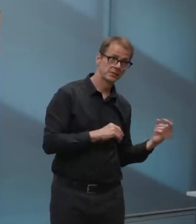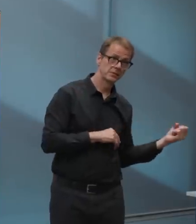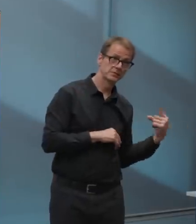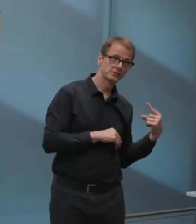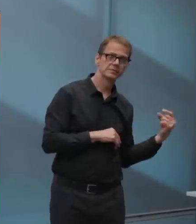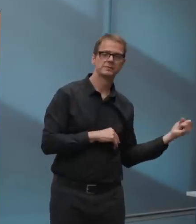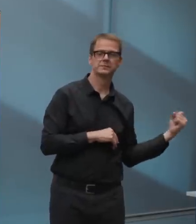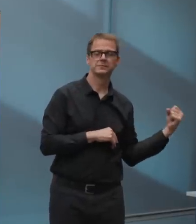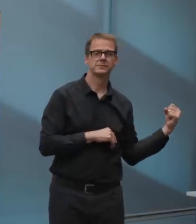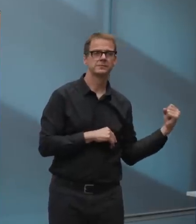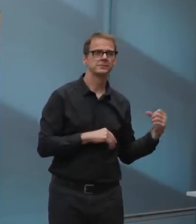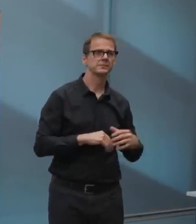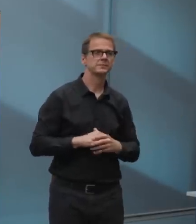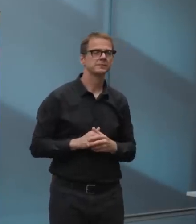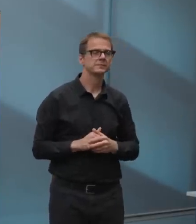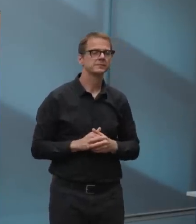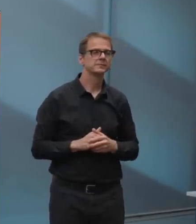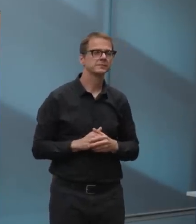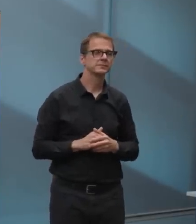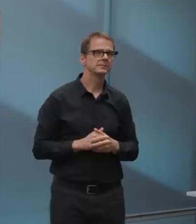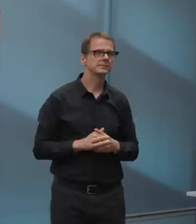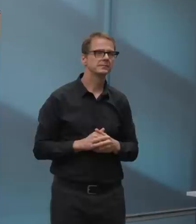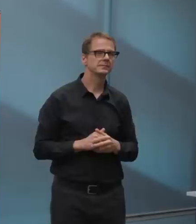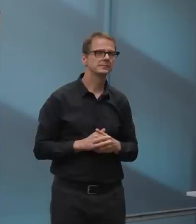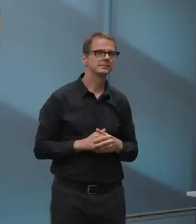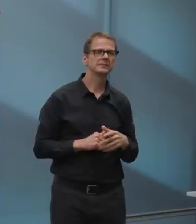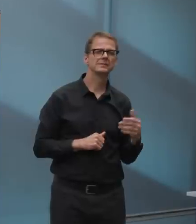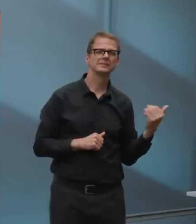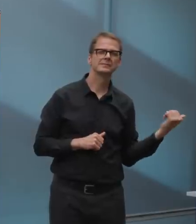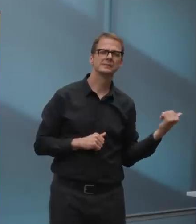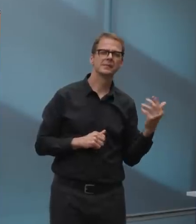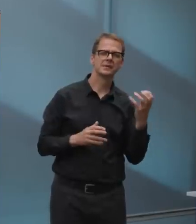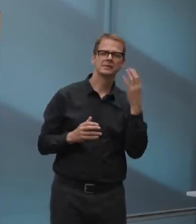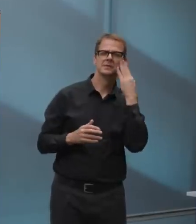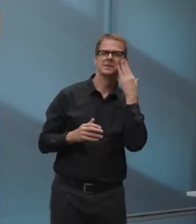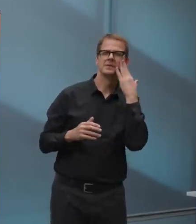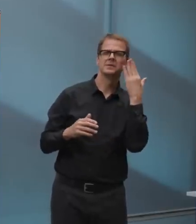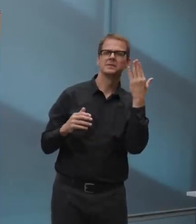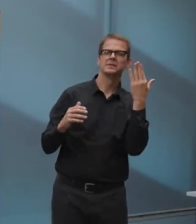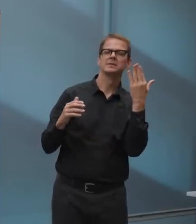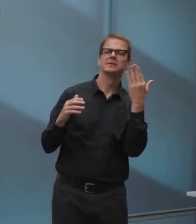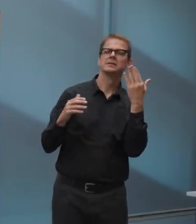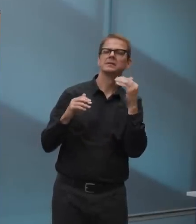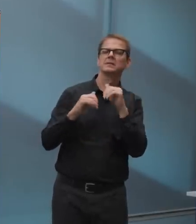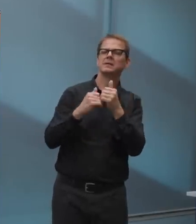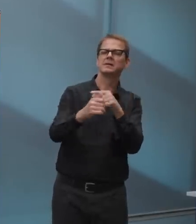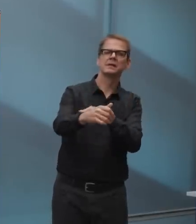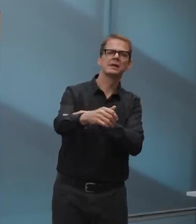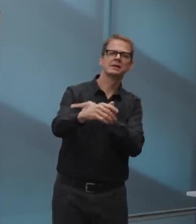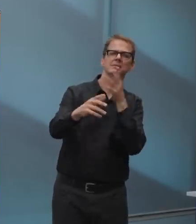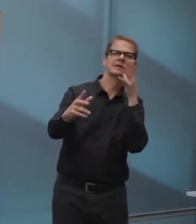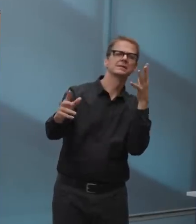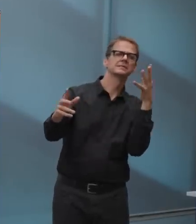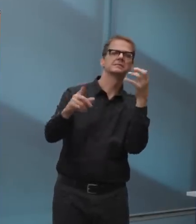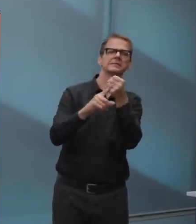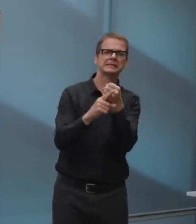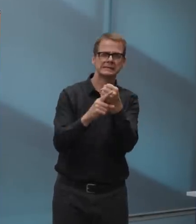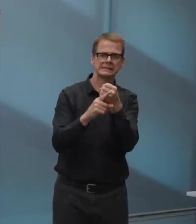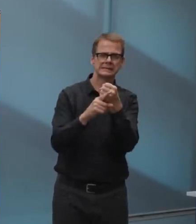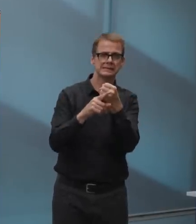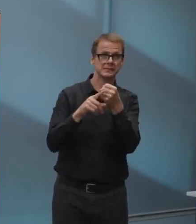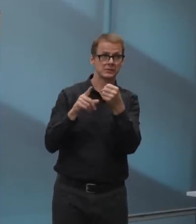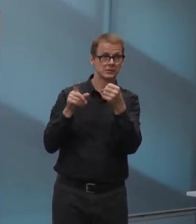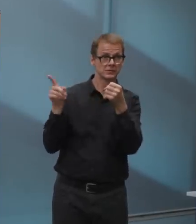long-term impact on transit ridership maybe being down. If that's the case, I think there's going to be pressure to maybe